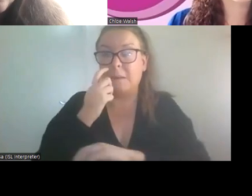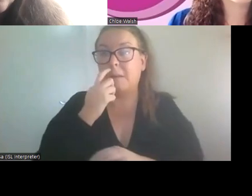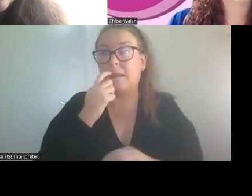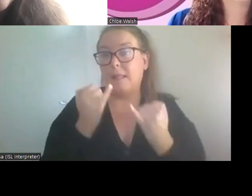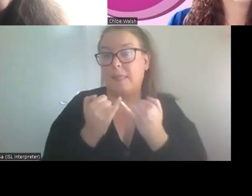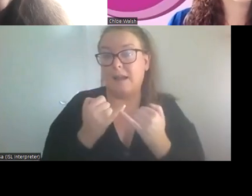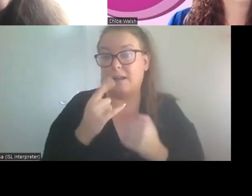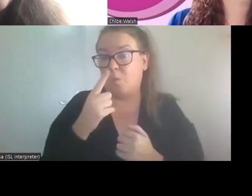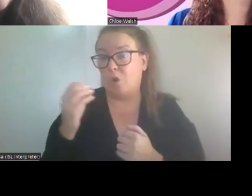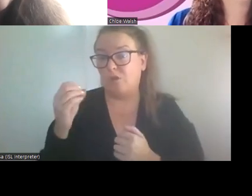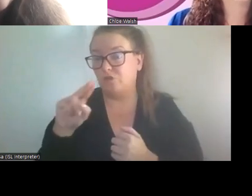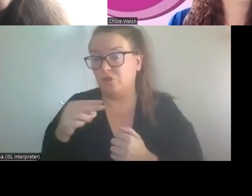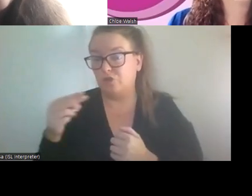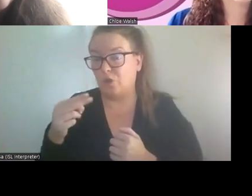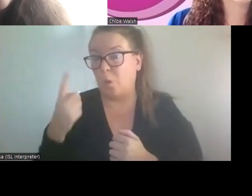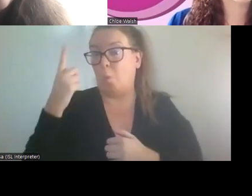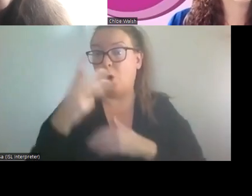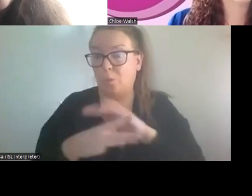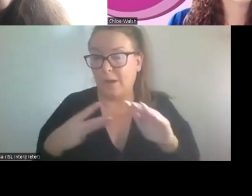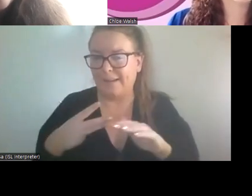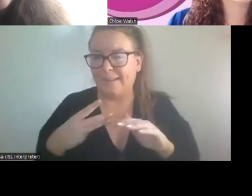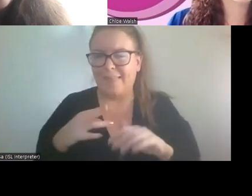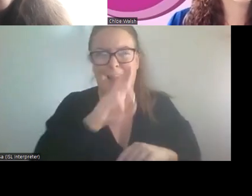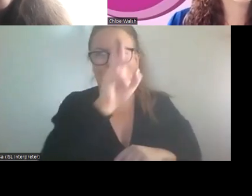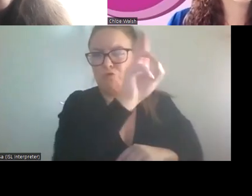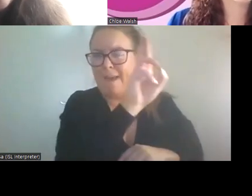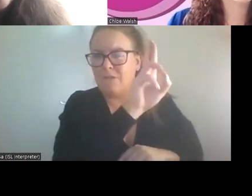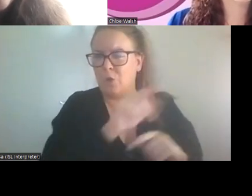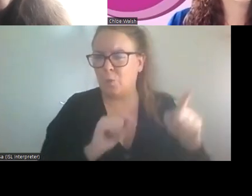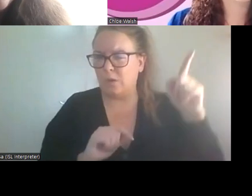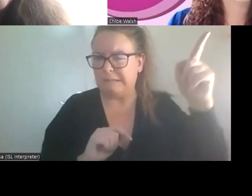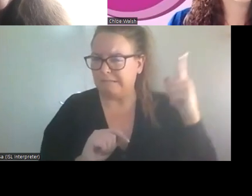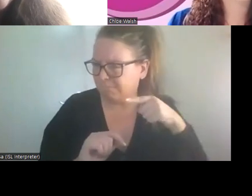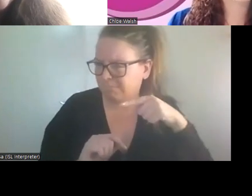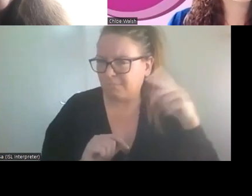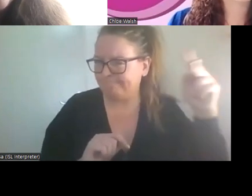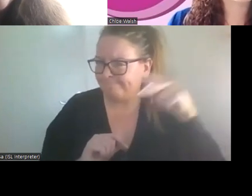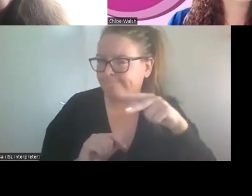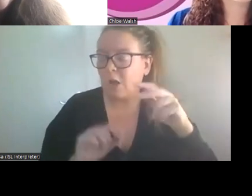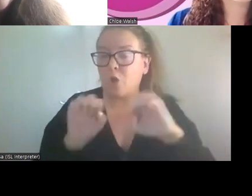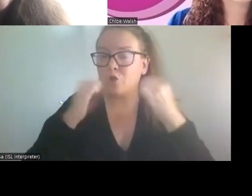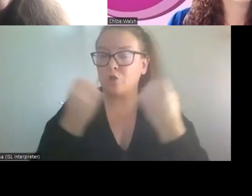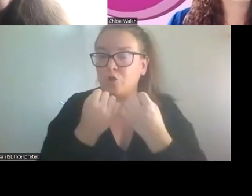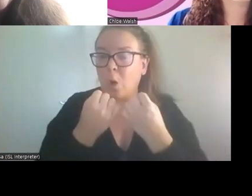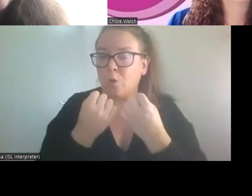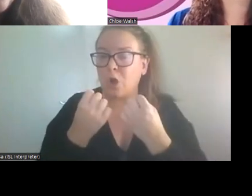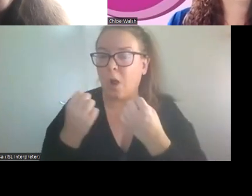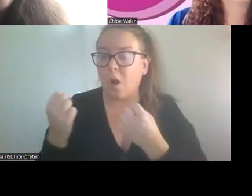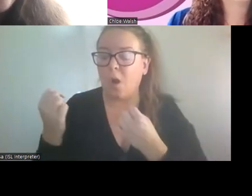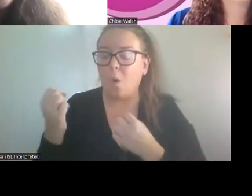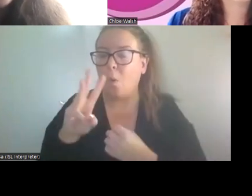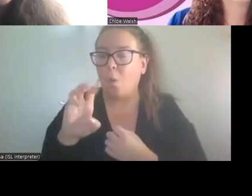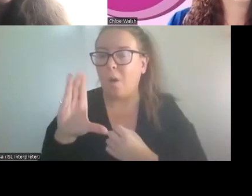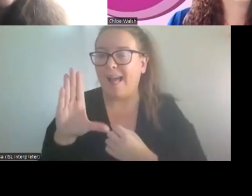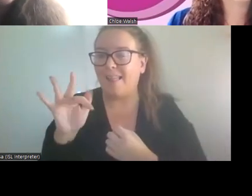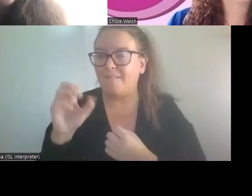revenue people say, oh, it looks like you've received this money. And then the social welfare people say, we're going to cut your disability allowance by this